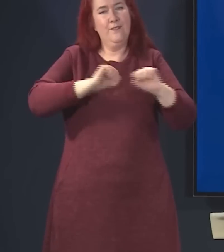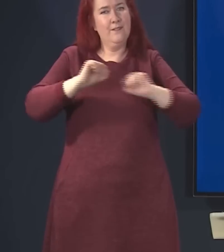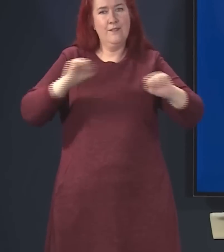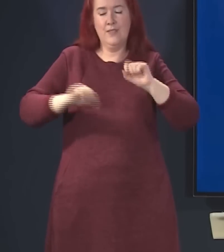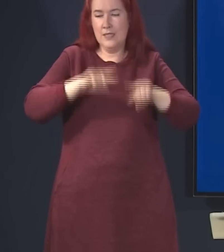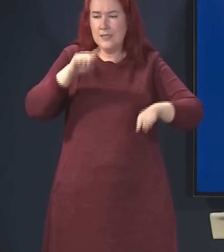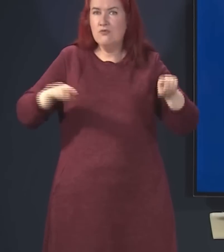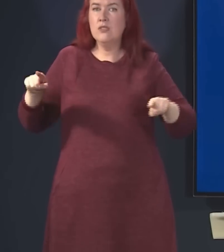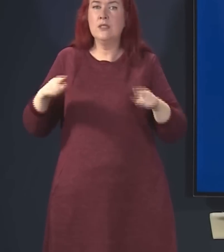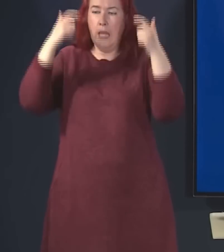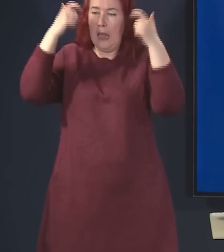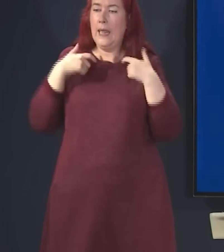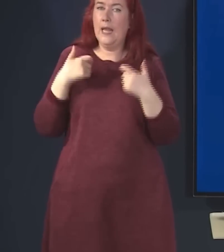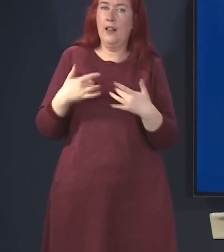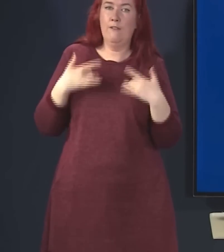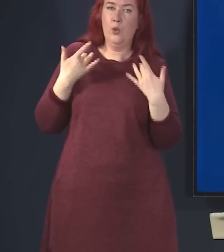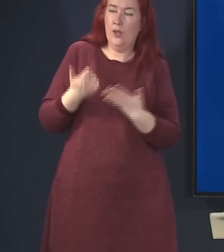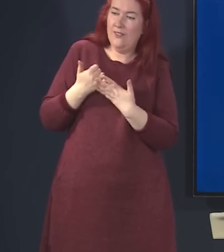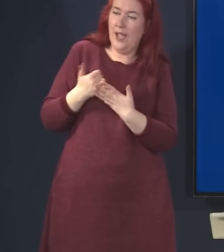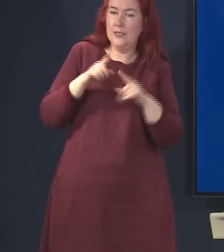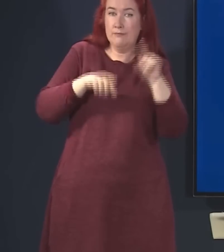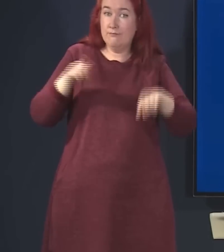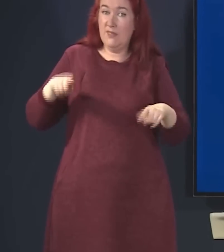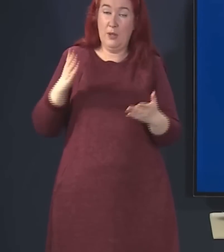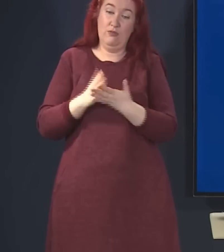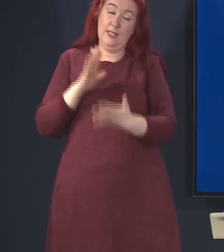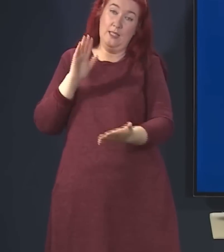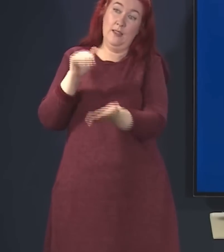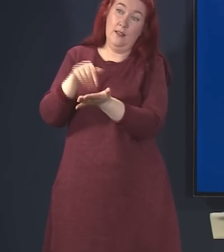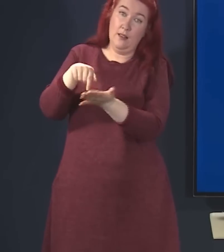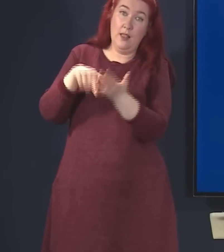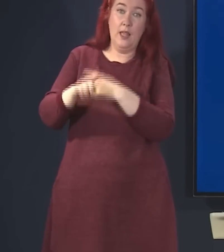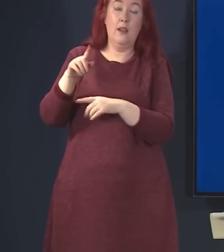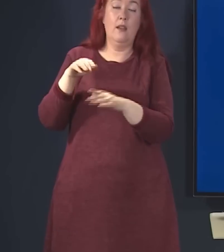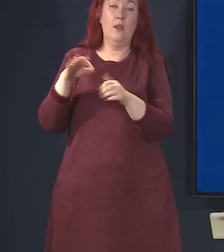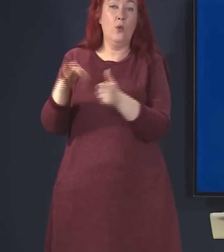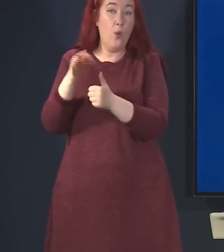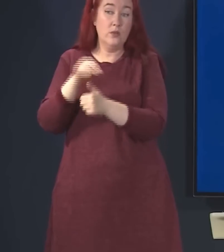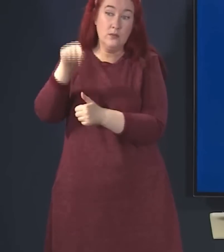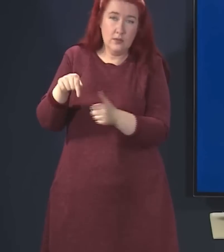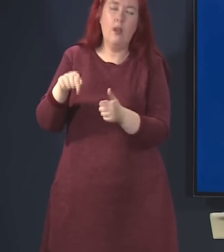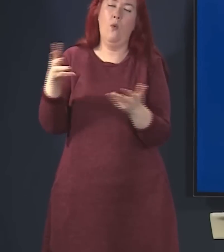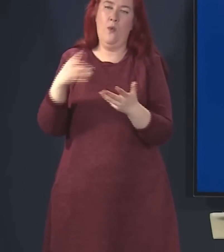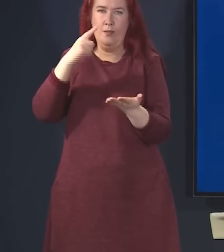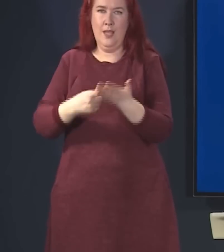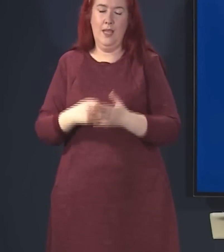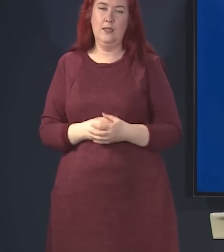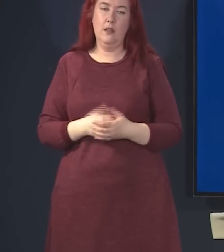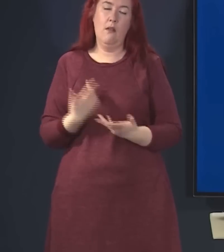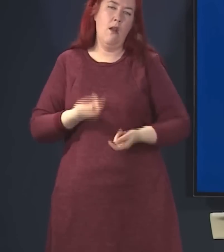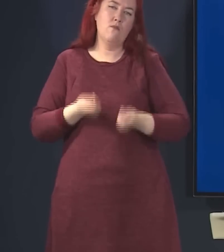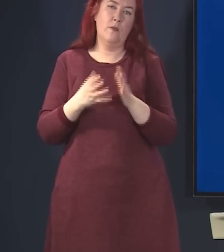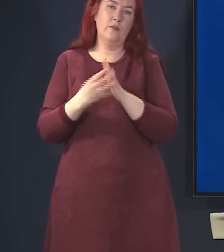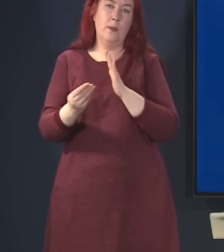of legal opinion. Ultimately, only courts can decide. I think I mentioned minimum pricing for alcohol